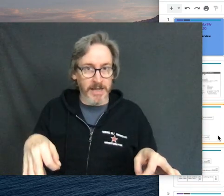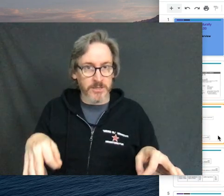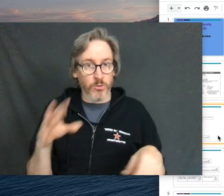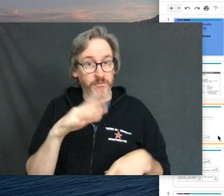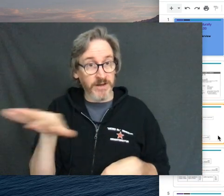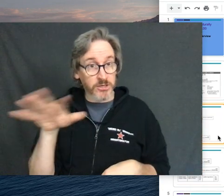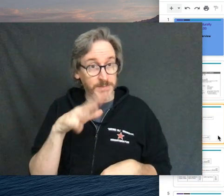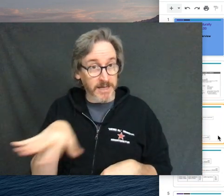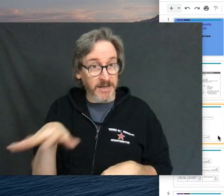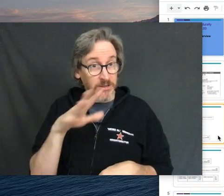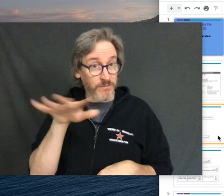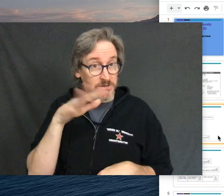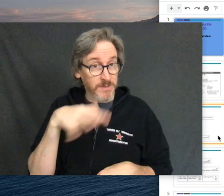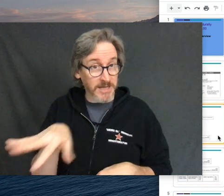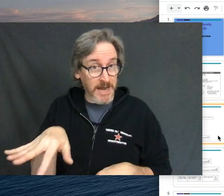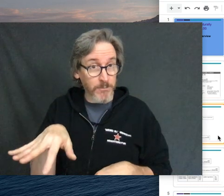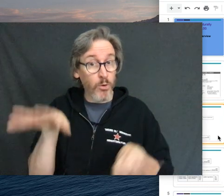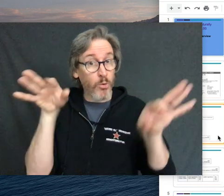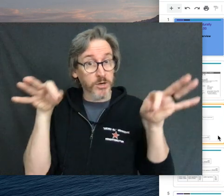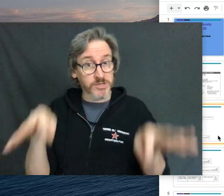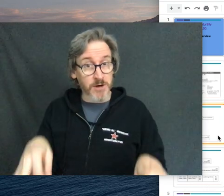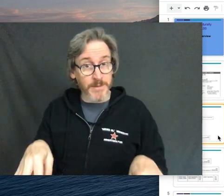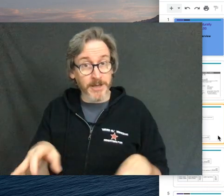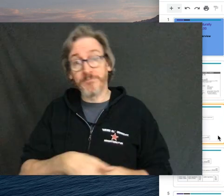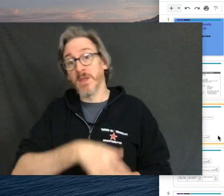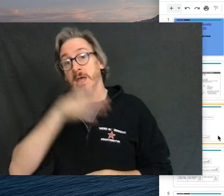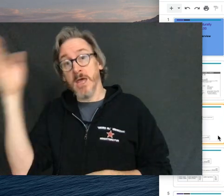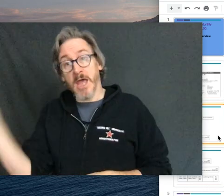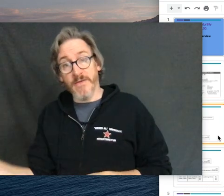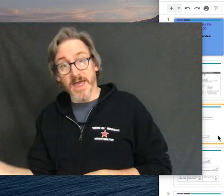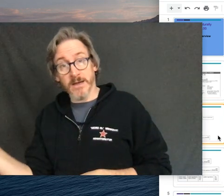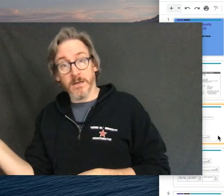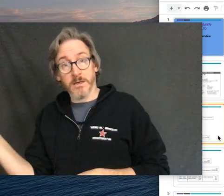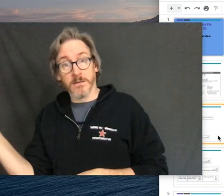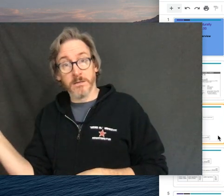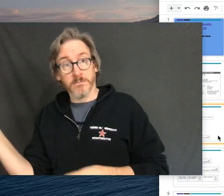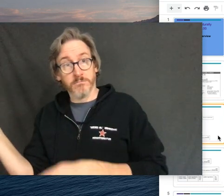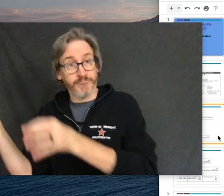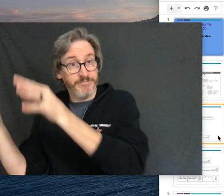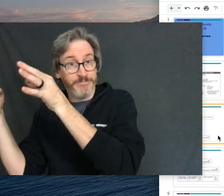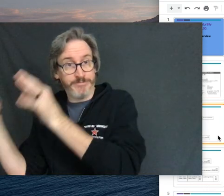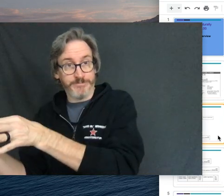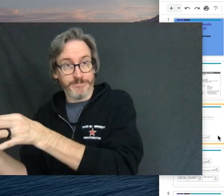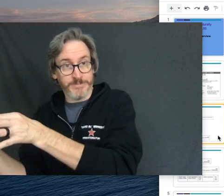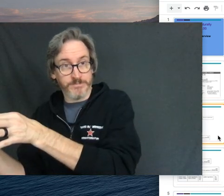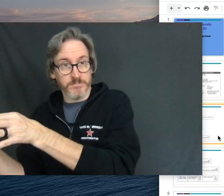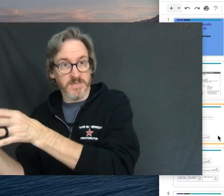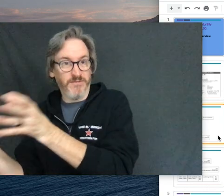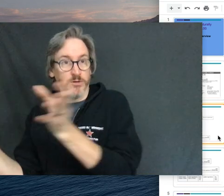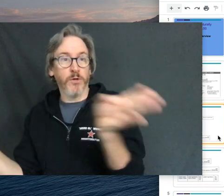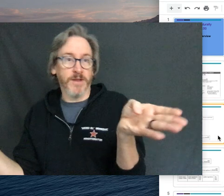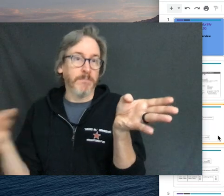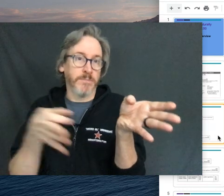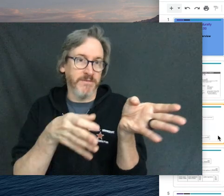Describing it or fingerspell it, either fingerspelling the name or describing it. And then if you know the name, give it,